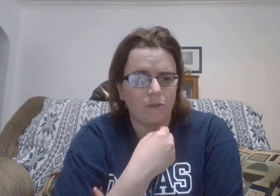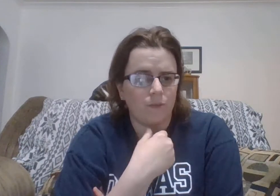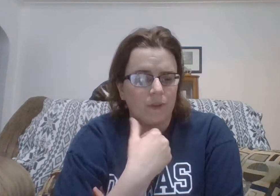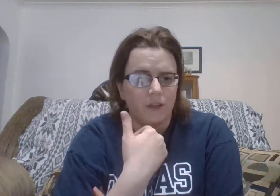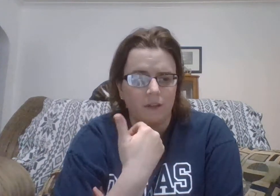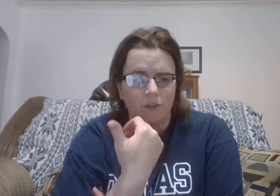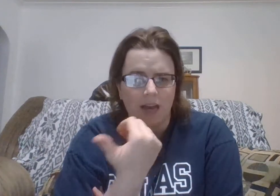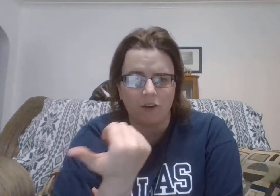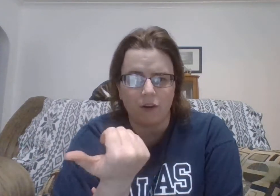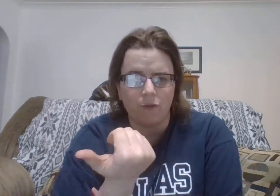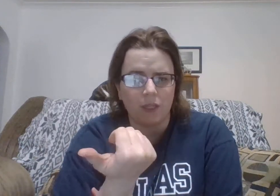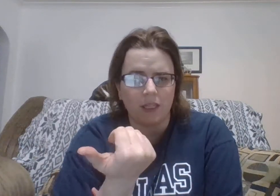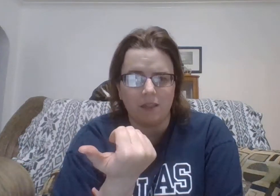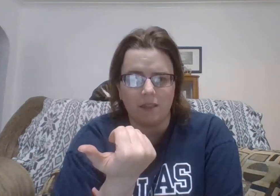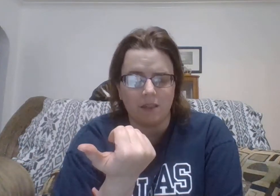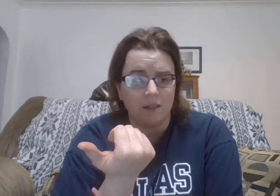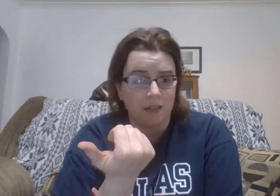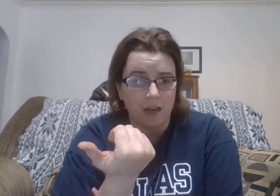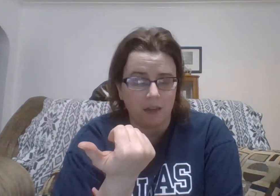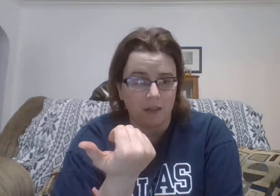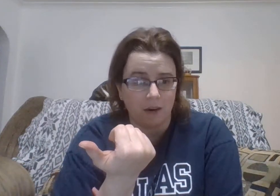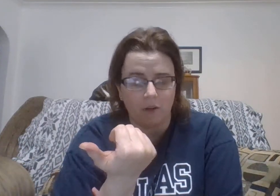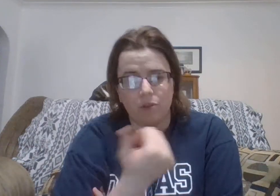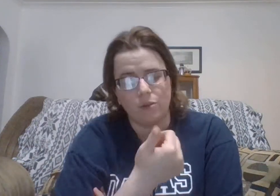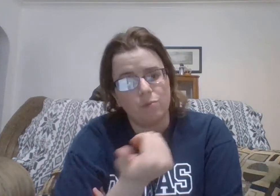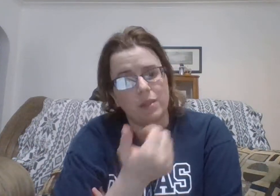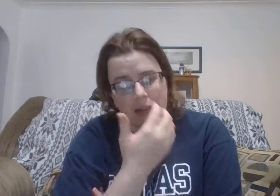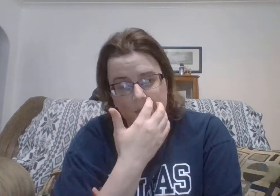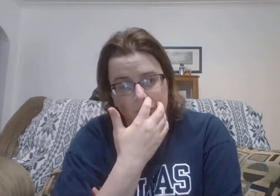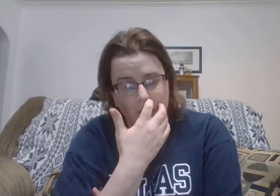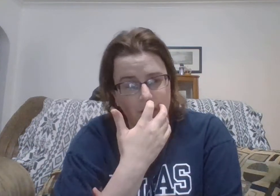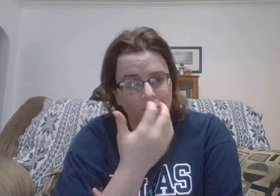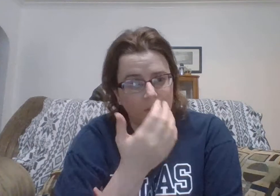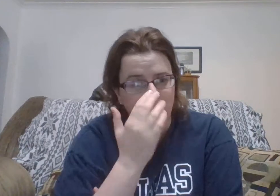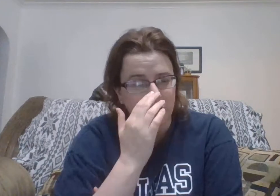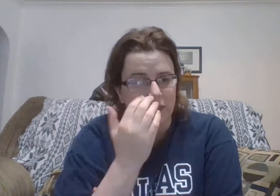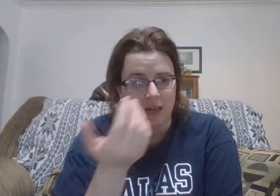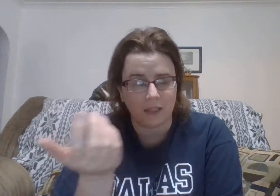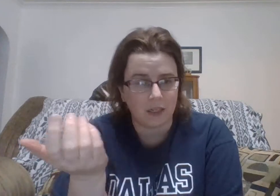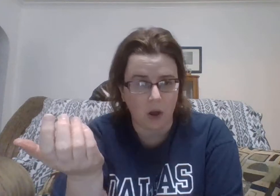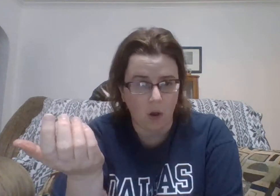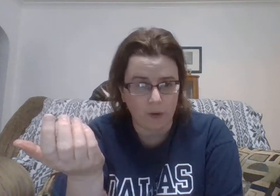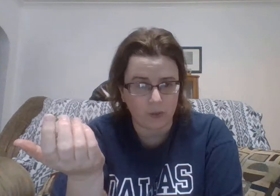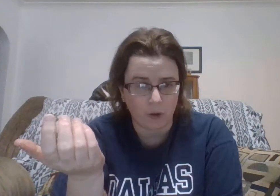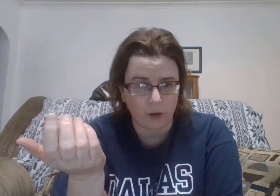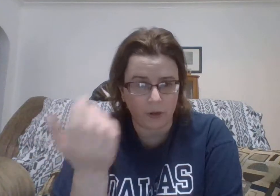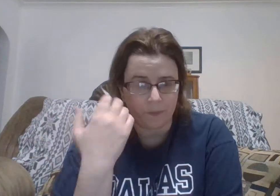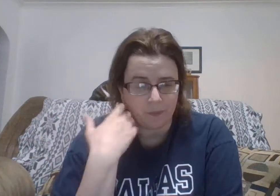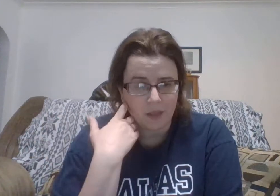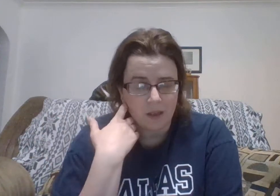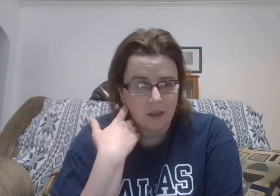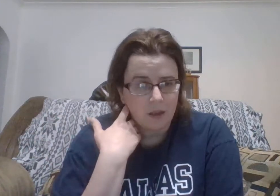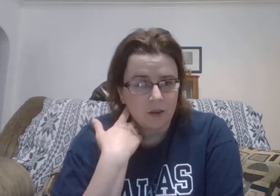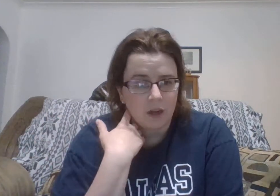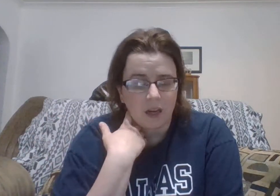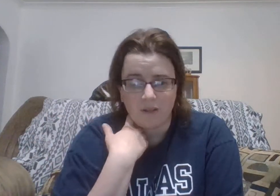dak tried forcing it to zeke or to des sorry tried to force it to des it didn't always work um